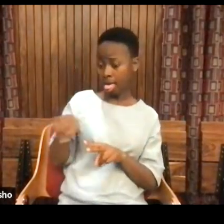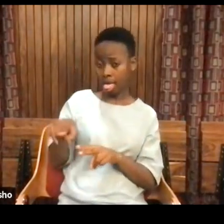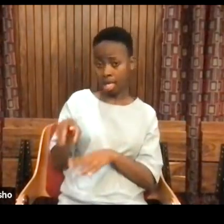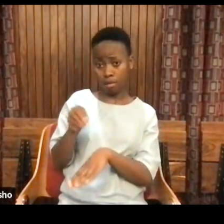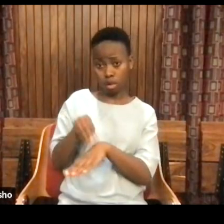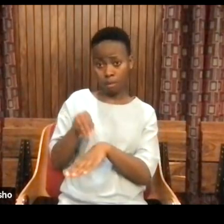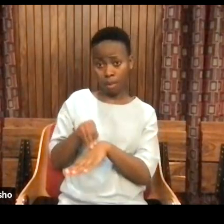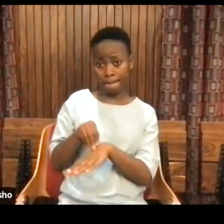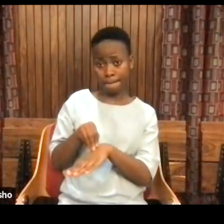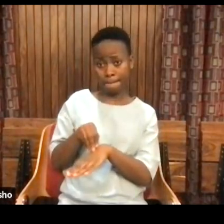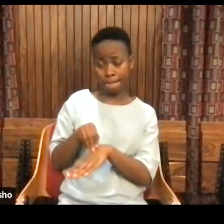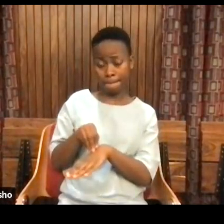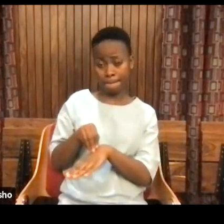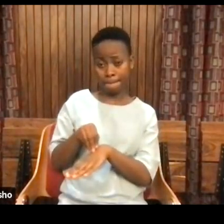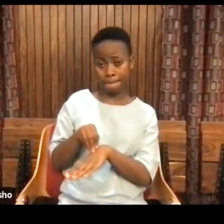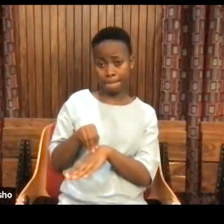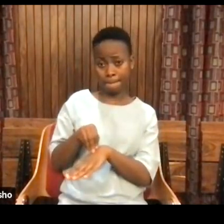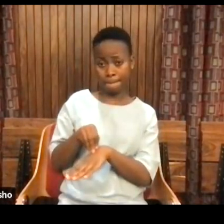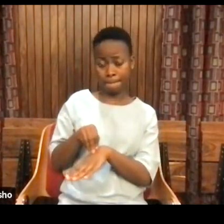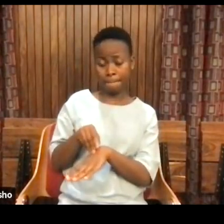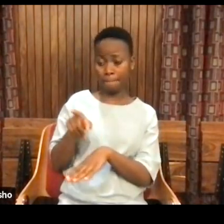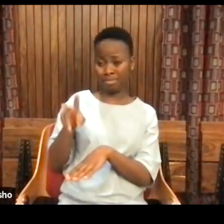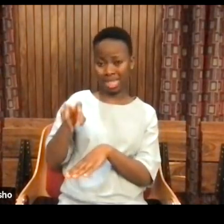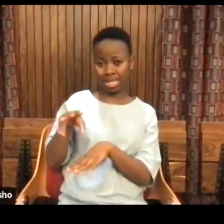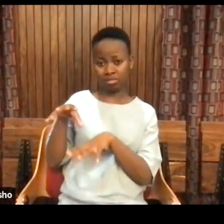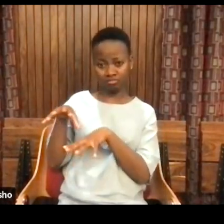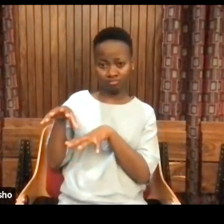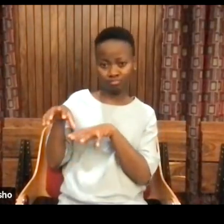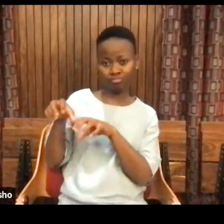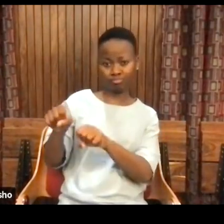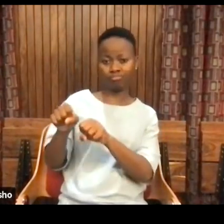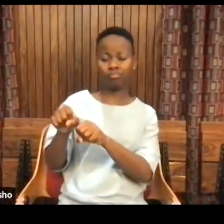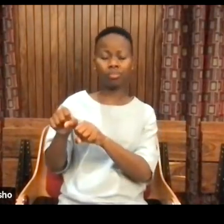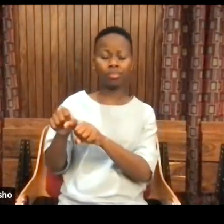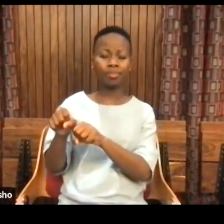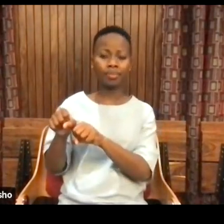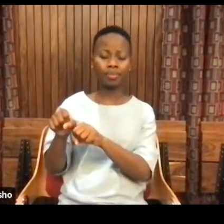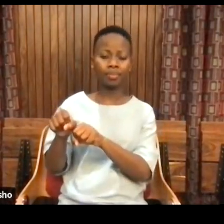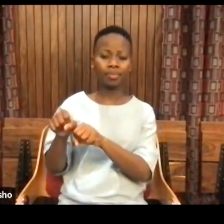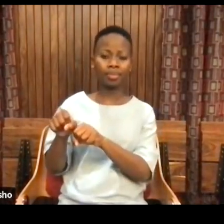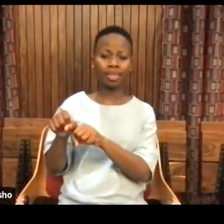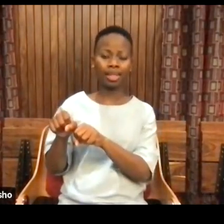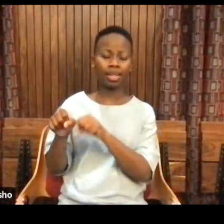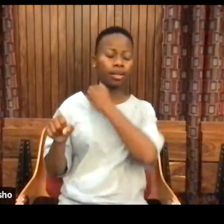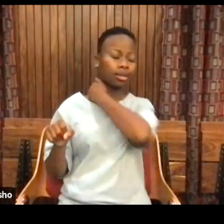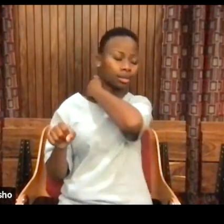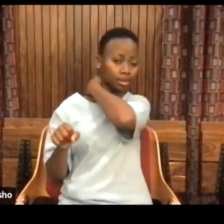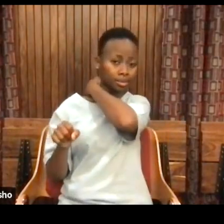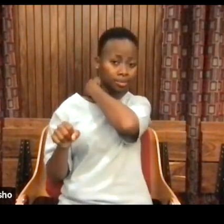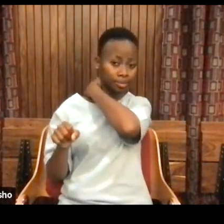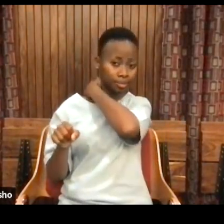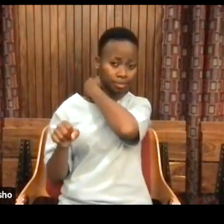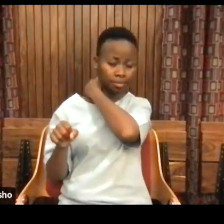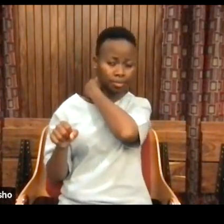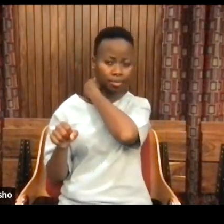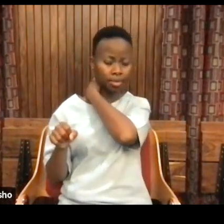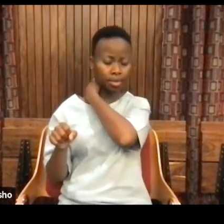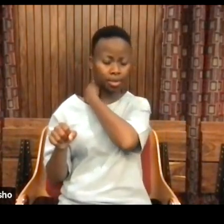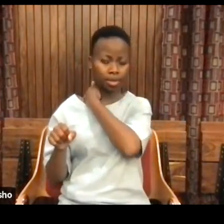colonized people, or black people, they see like,